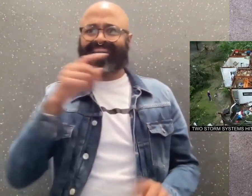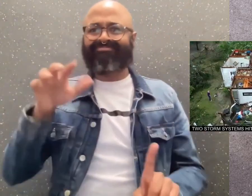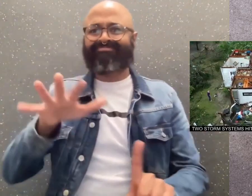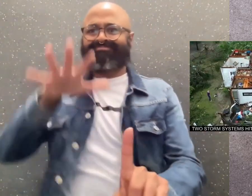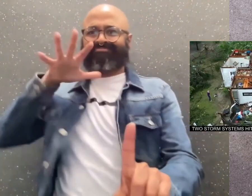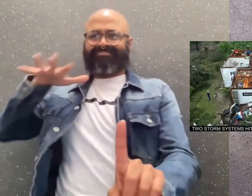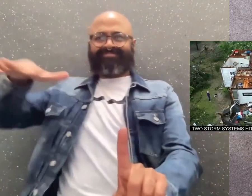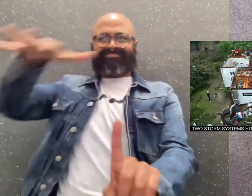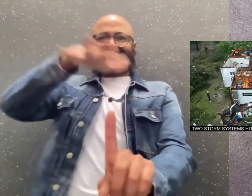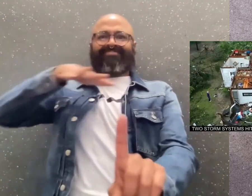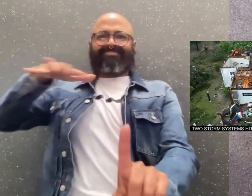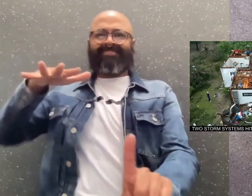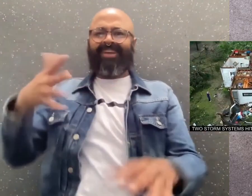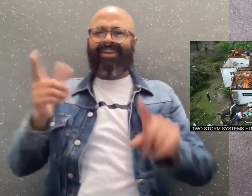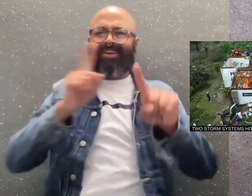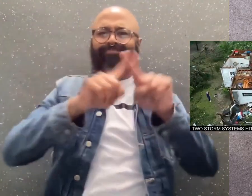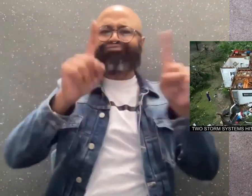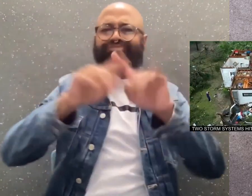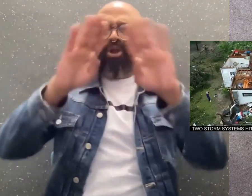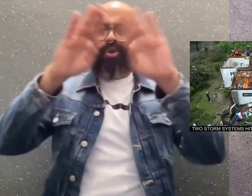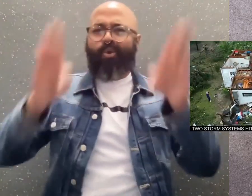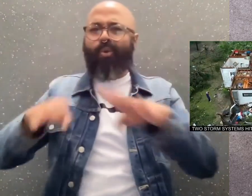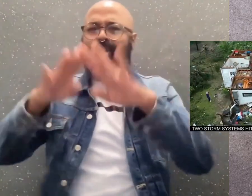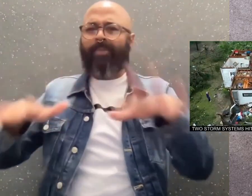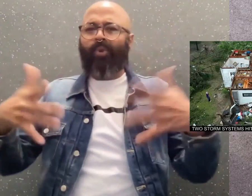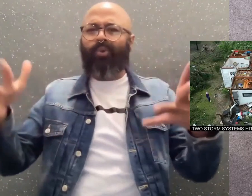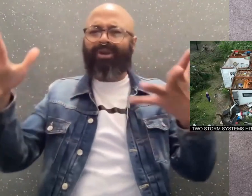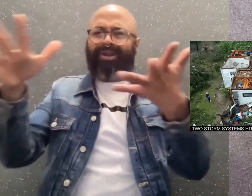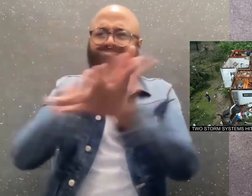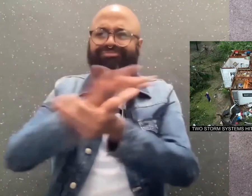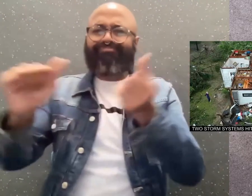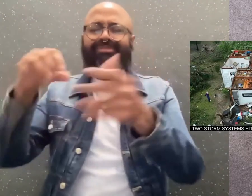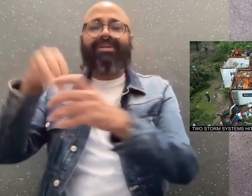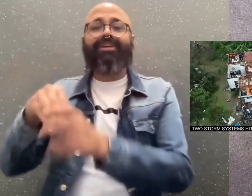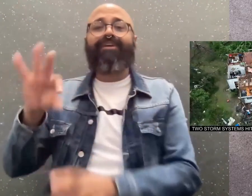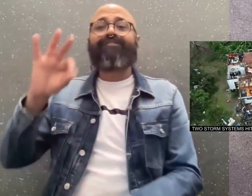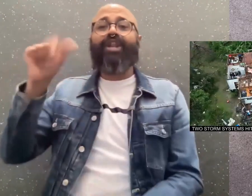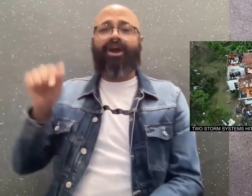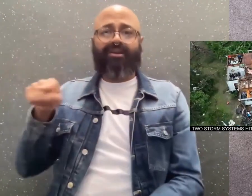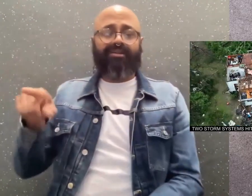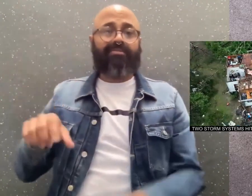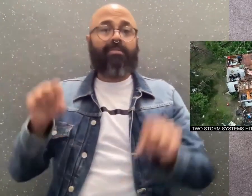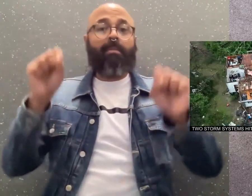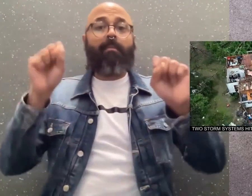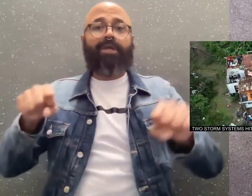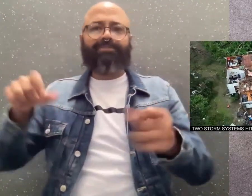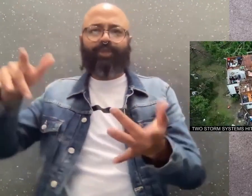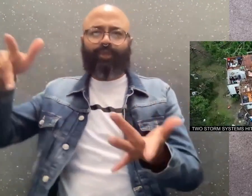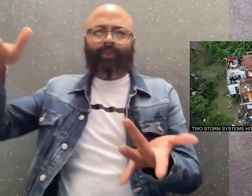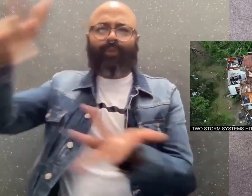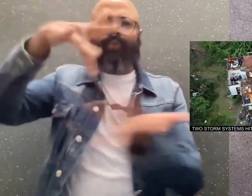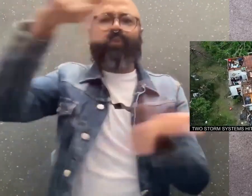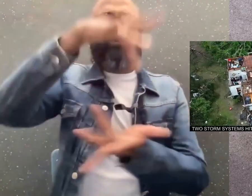Check out this aerial view of the massive destruction of several homes in Florida, possibly by a tornado on Thursday.